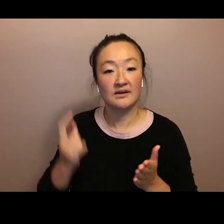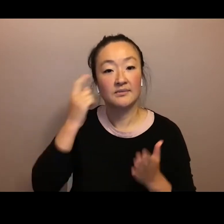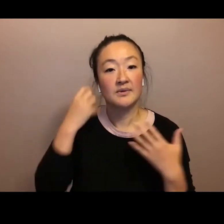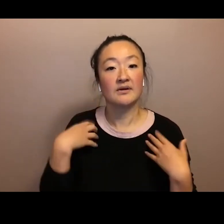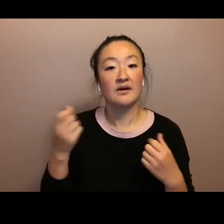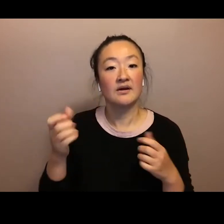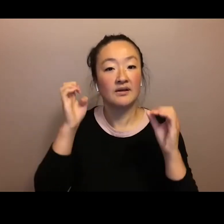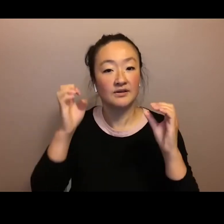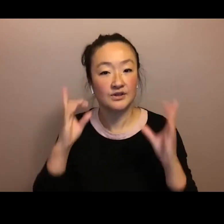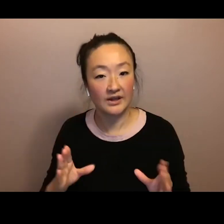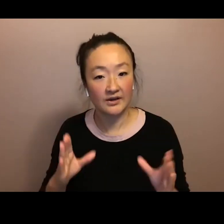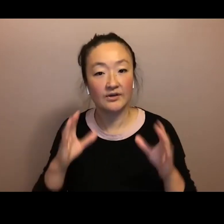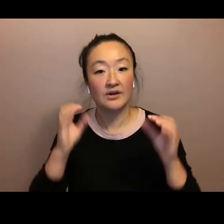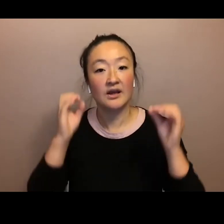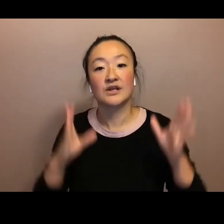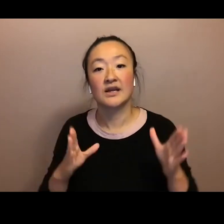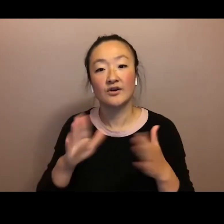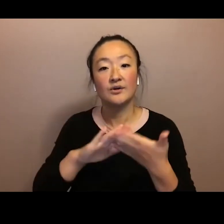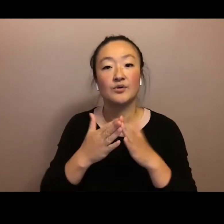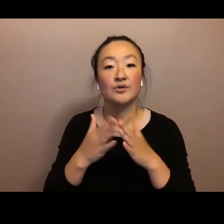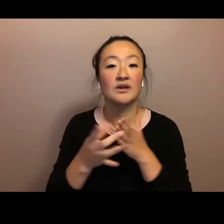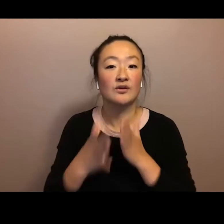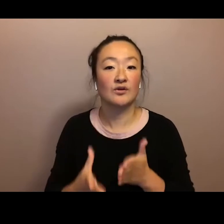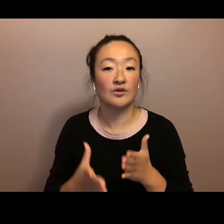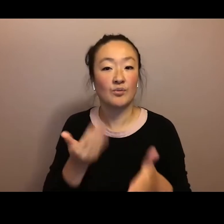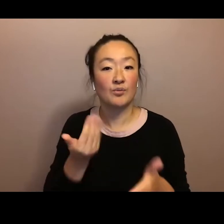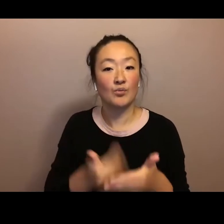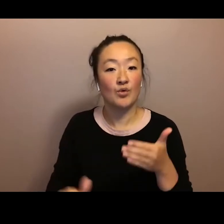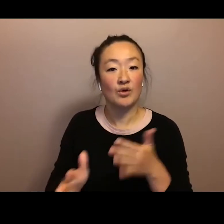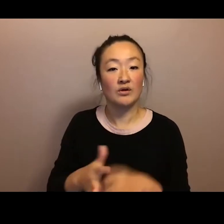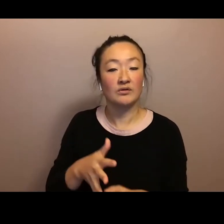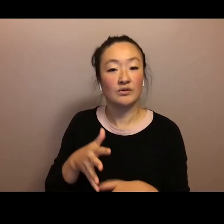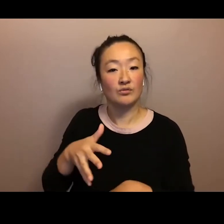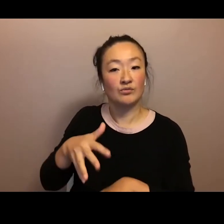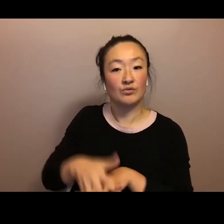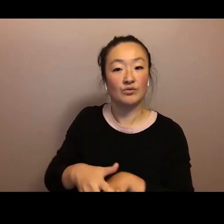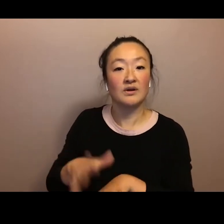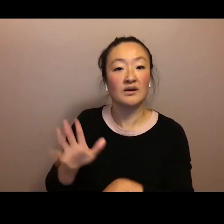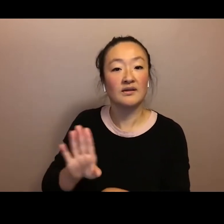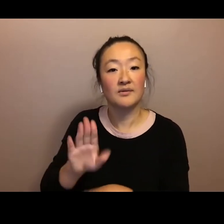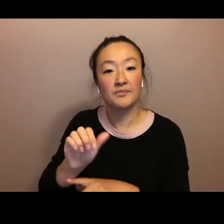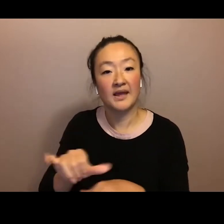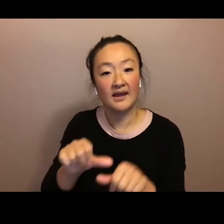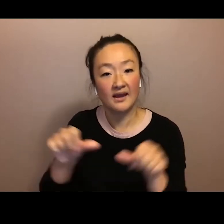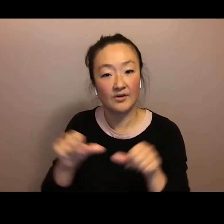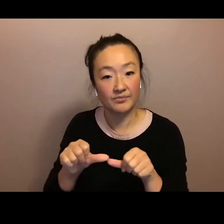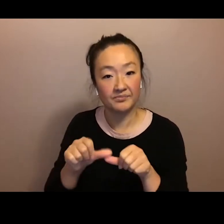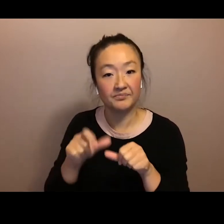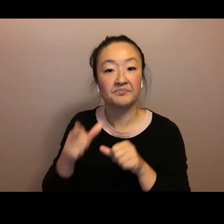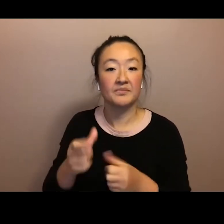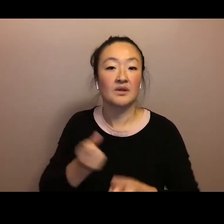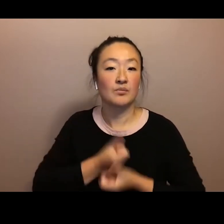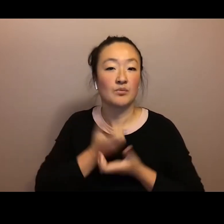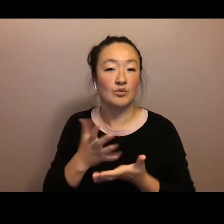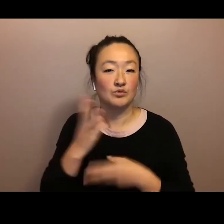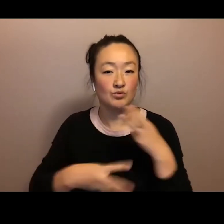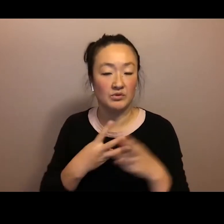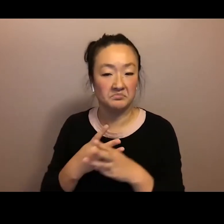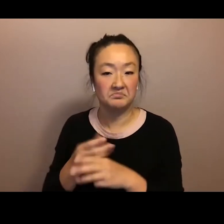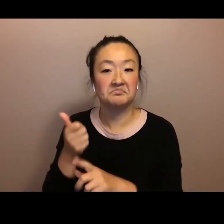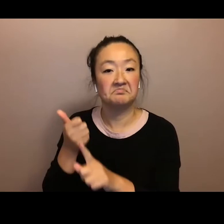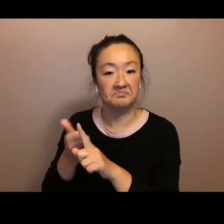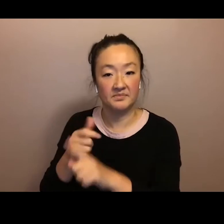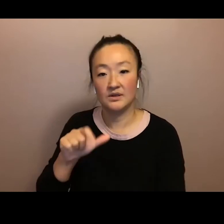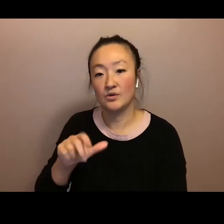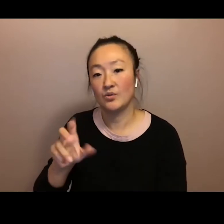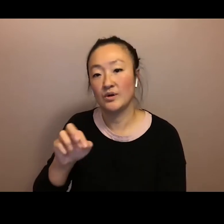Her presence in the poetry world as a queer Samoan woman and activist has granted her opportunities to perform and speak